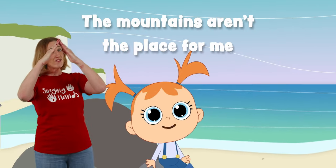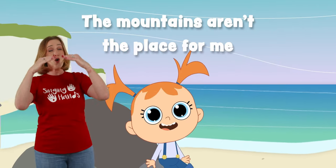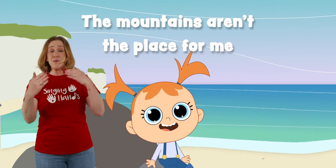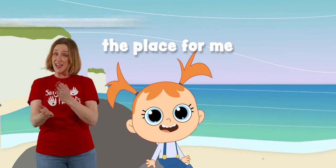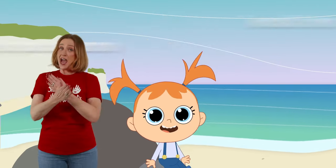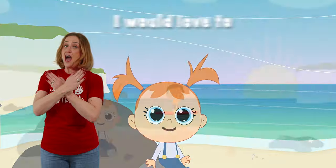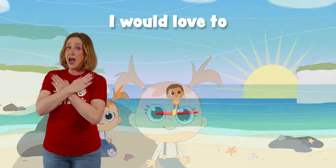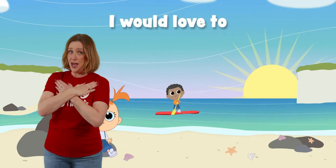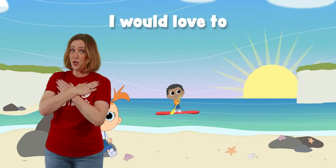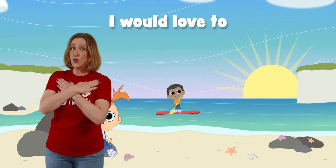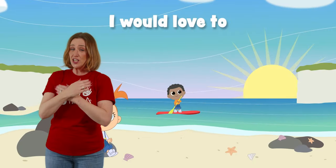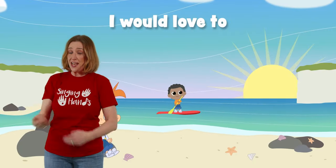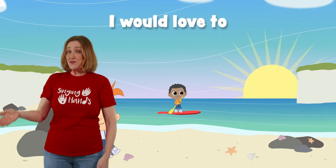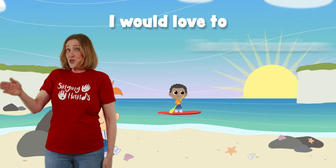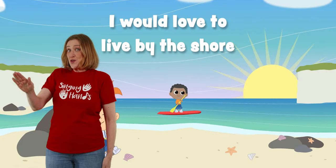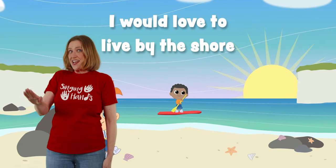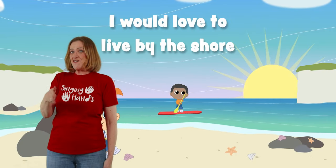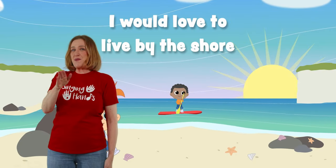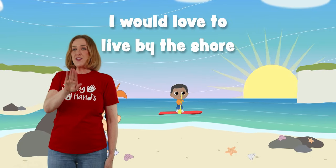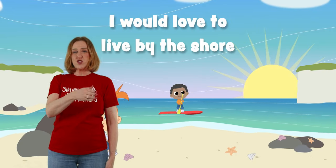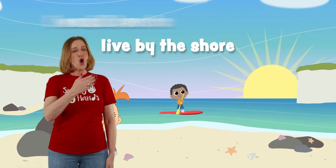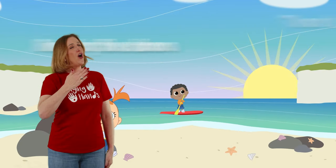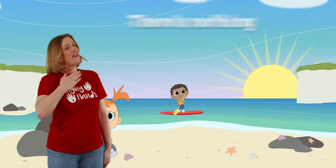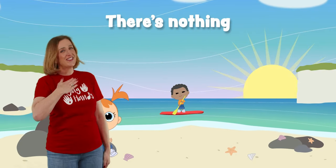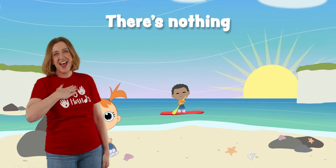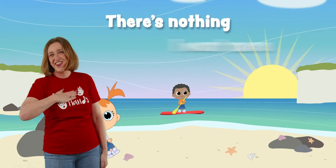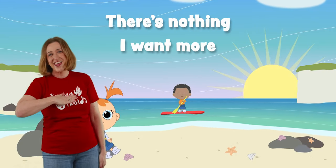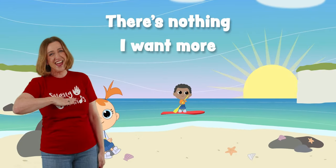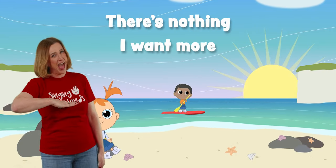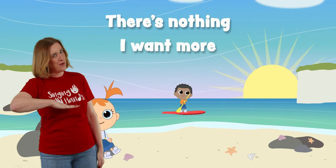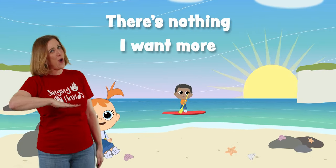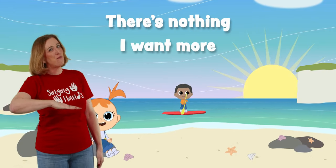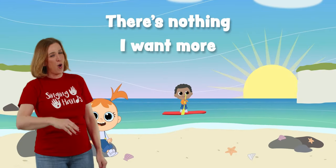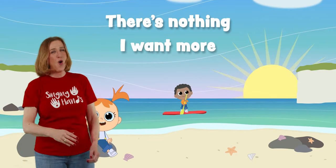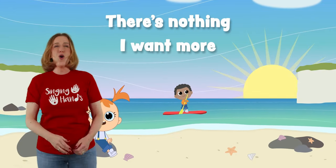for me I would love to live by the shore, there's nothing I want more